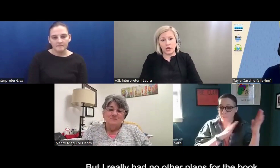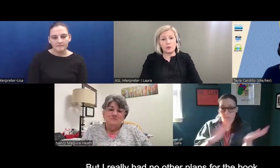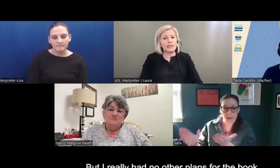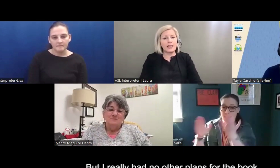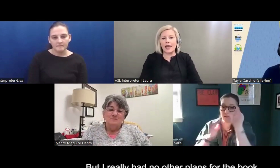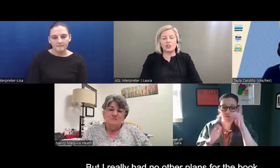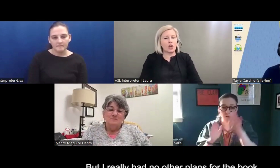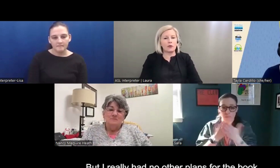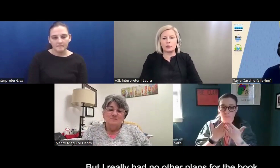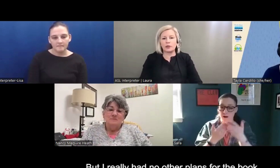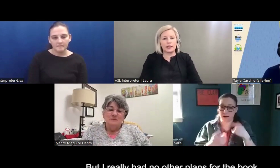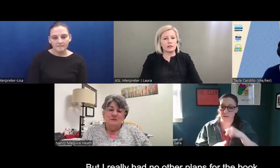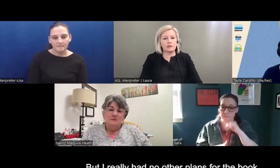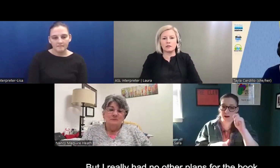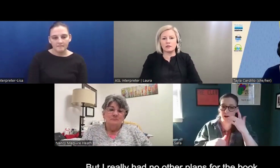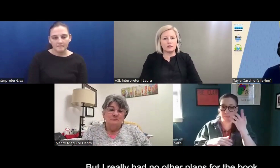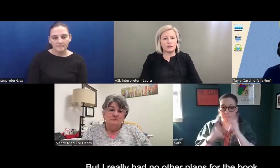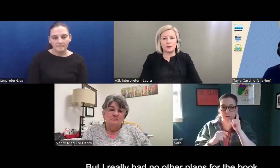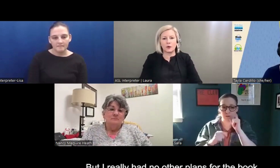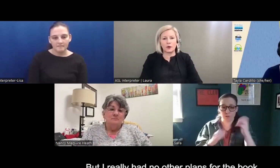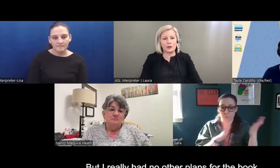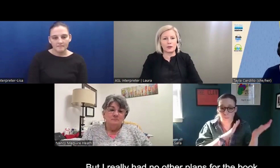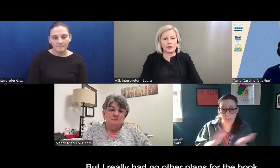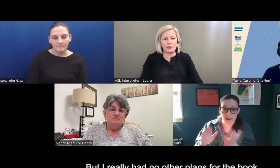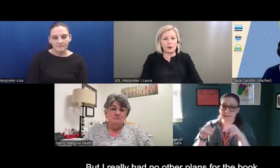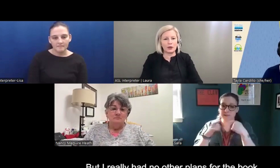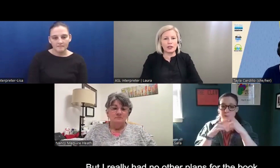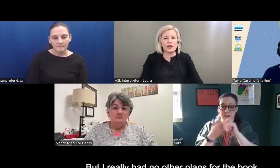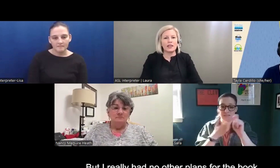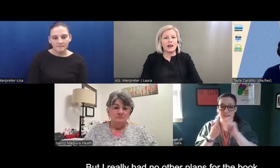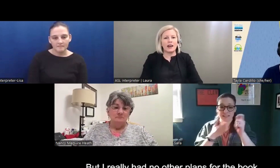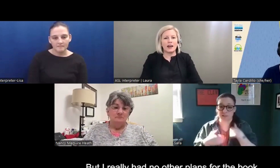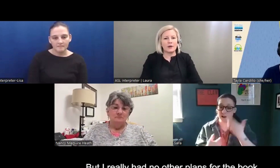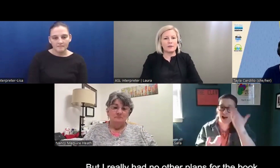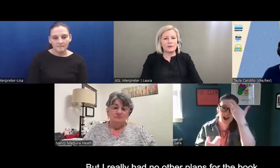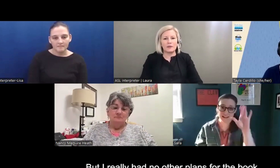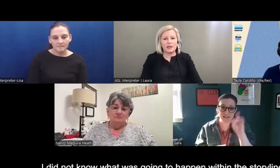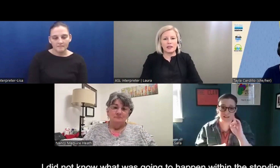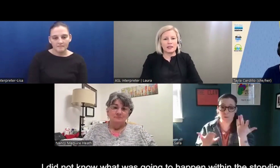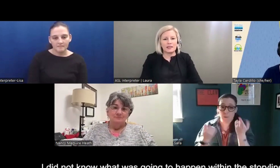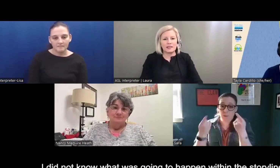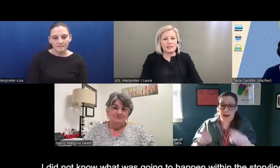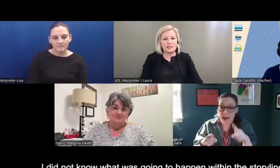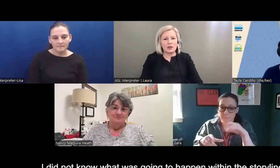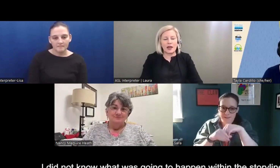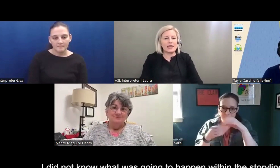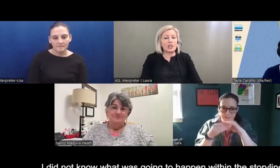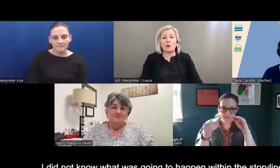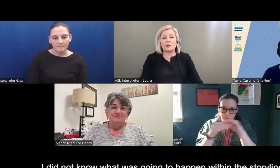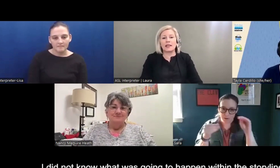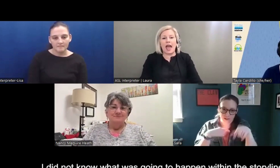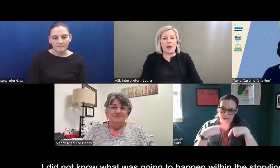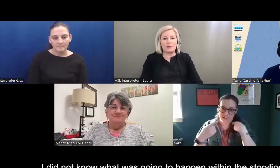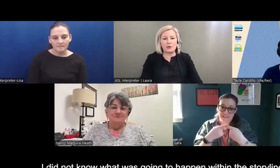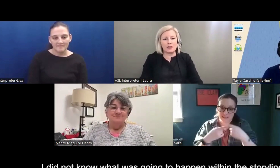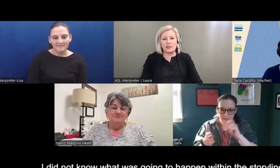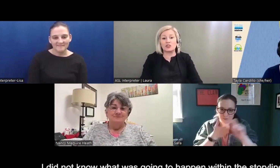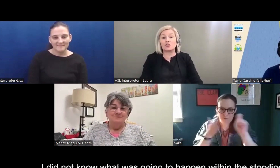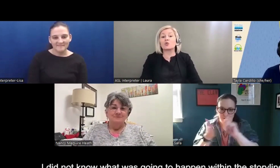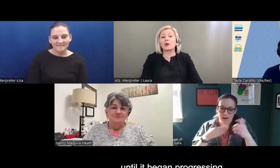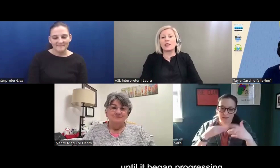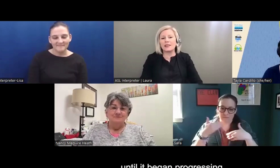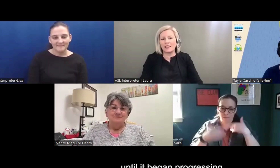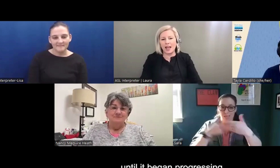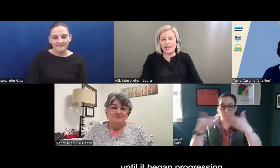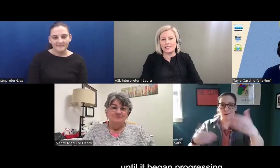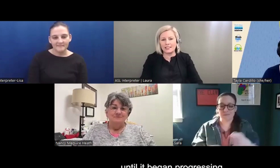But I really had no other plans for the book. Um, so I didn't know what was going to happen within the